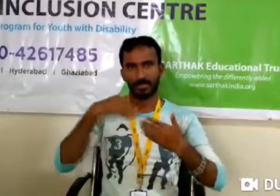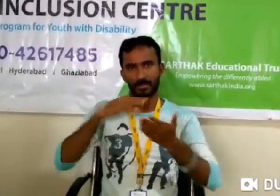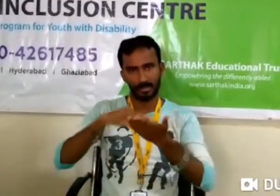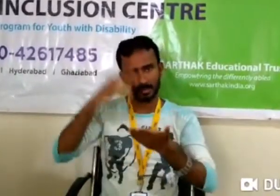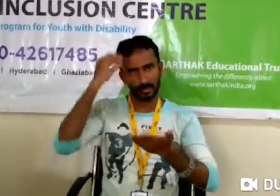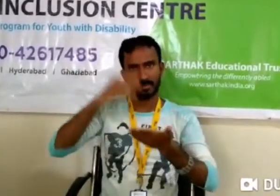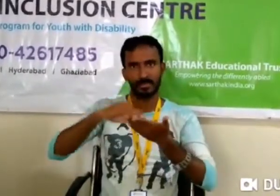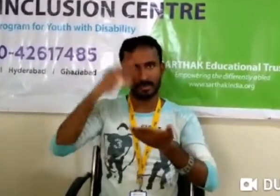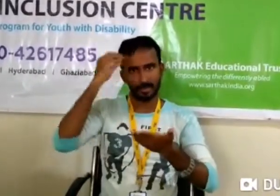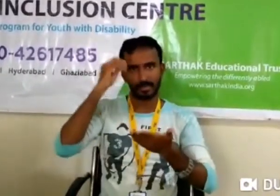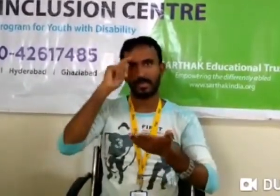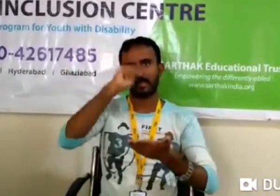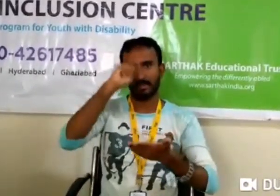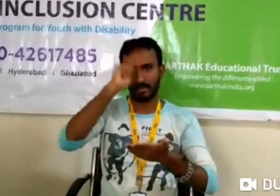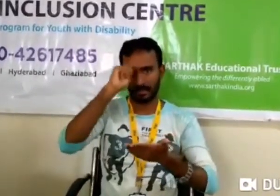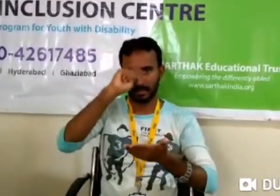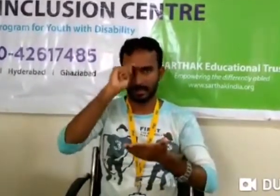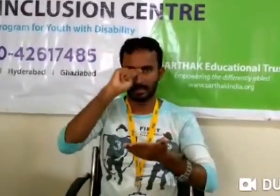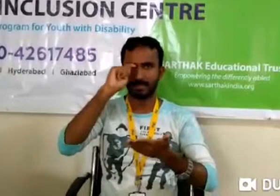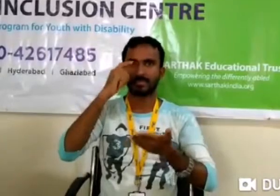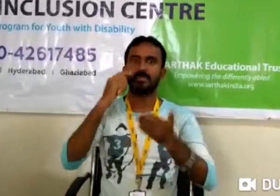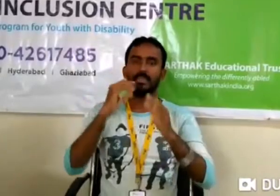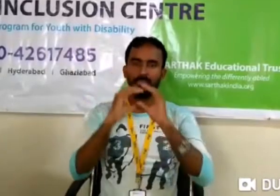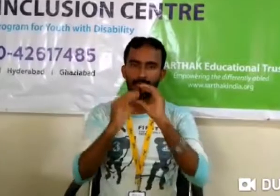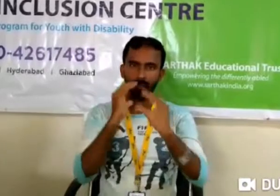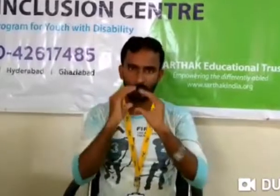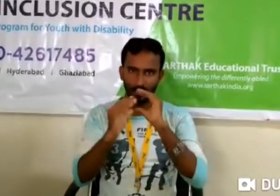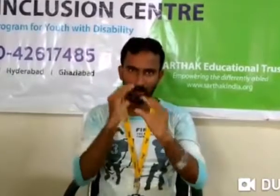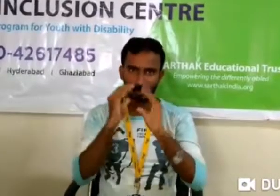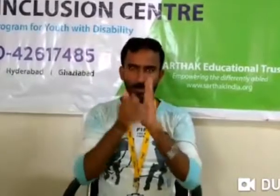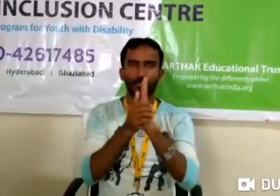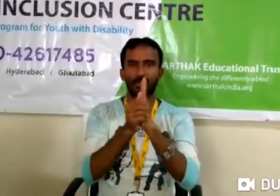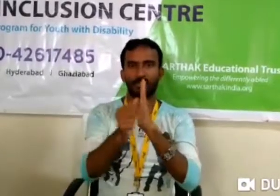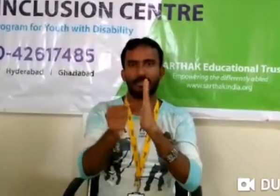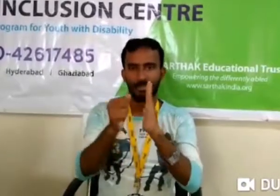Here I learned English, communication skills,